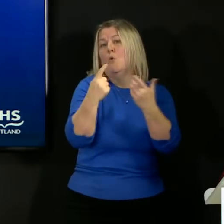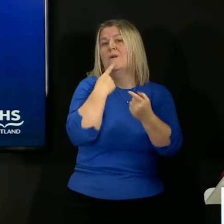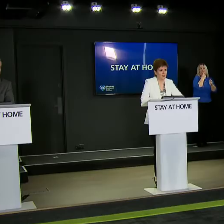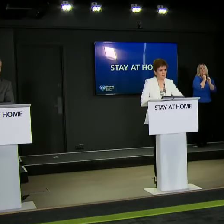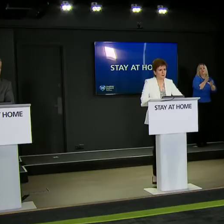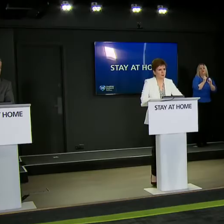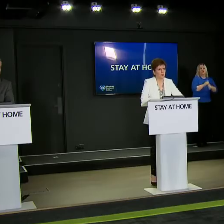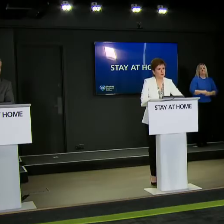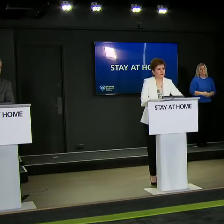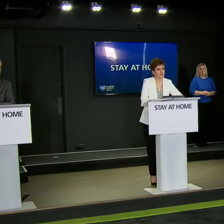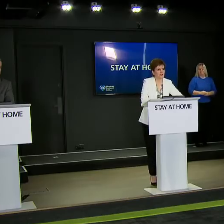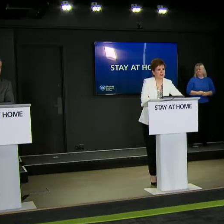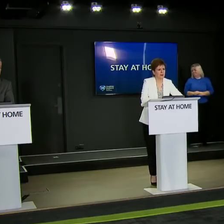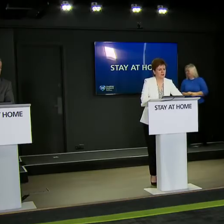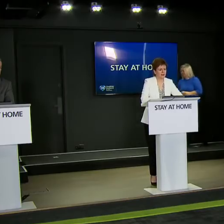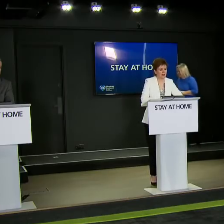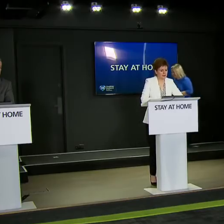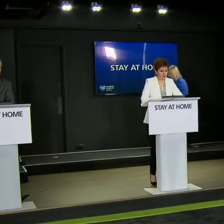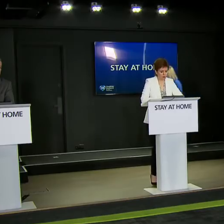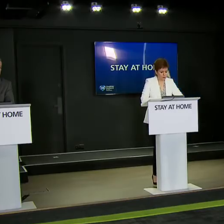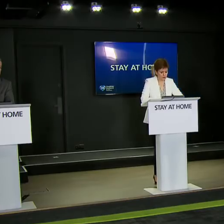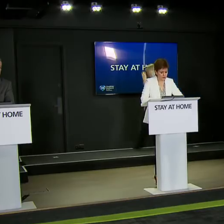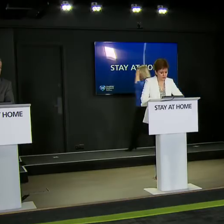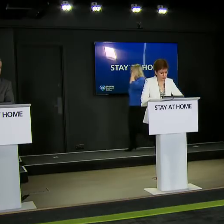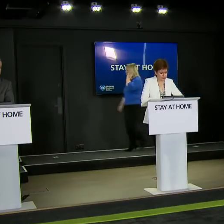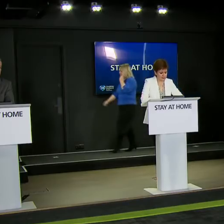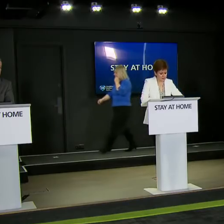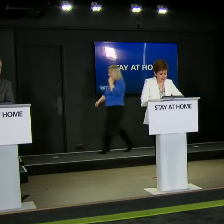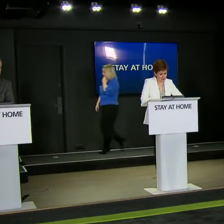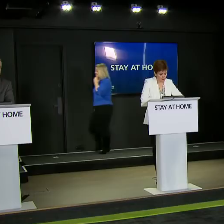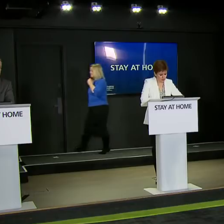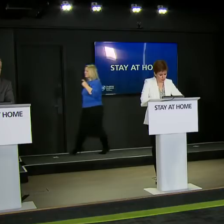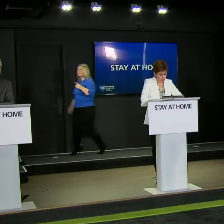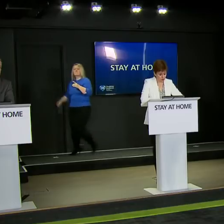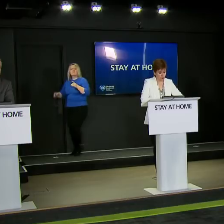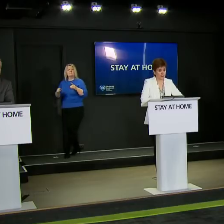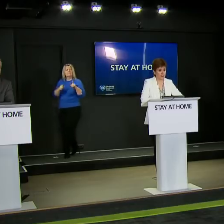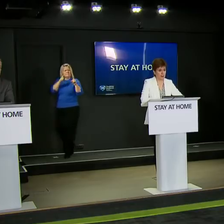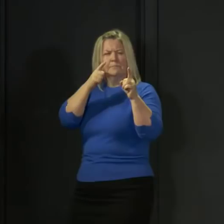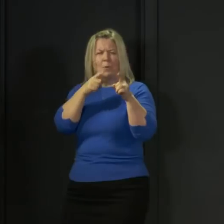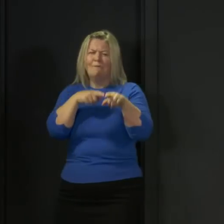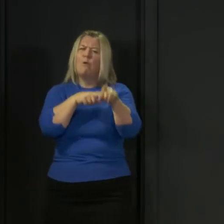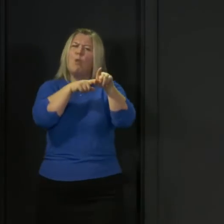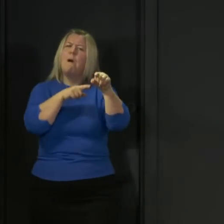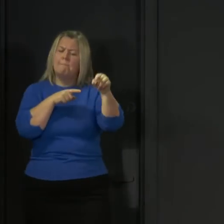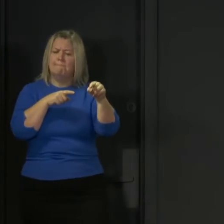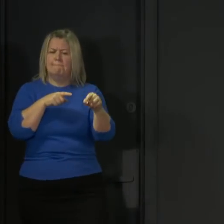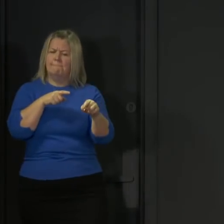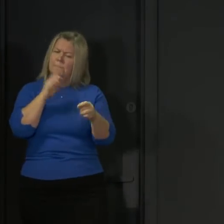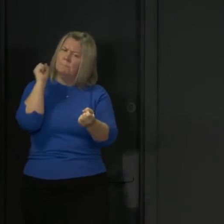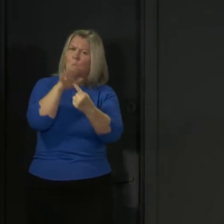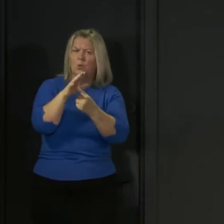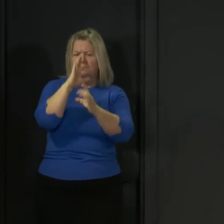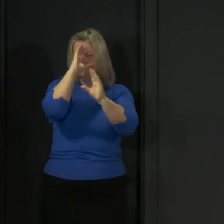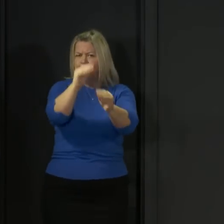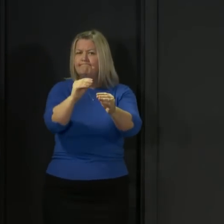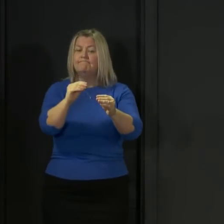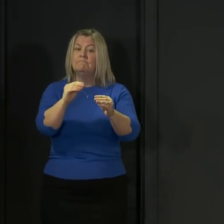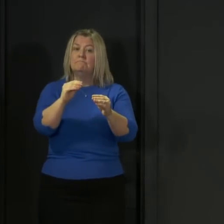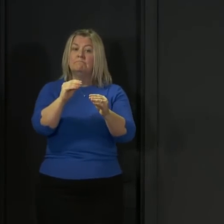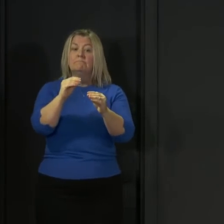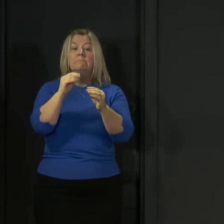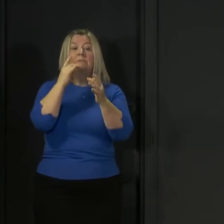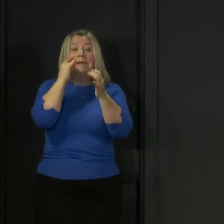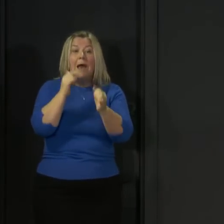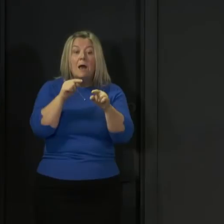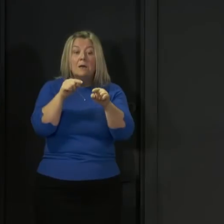Parliament. The final point, just to add, which I think it's always really important to make when we're talking about testing, because testing is important, but we